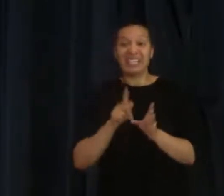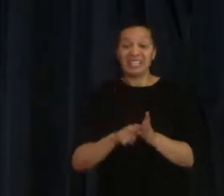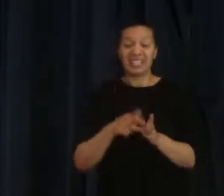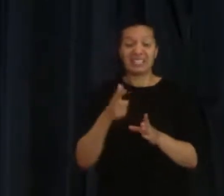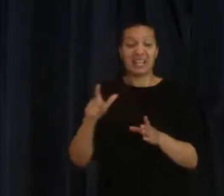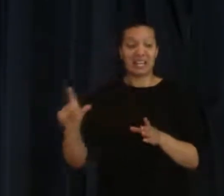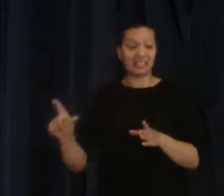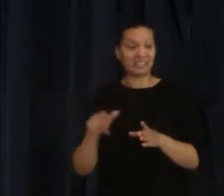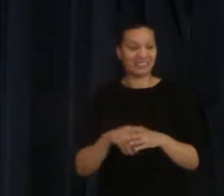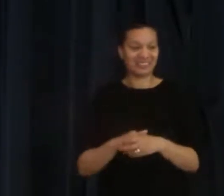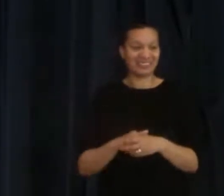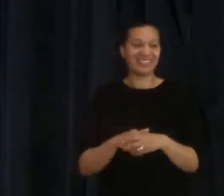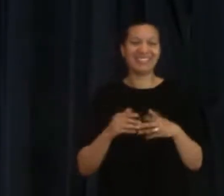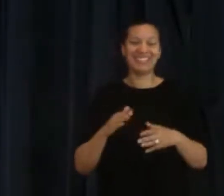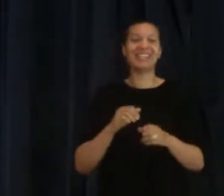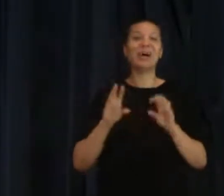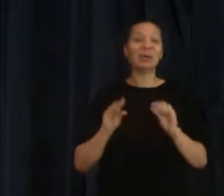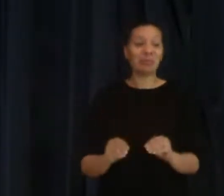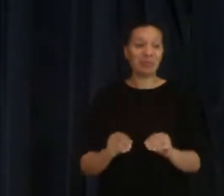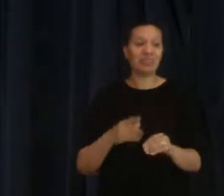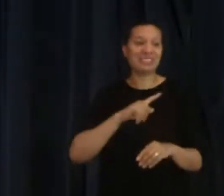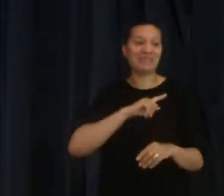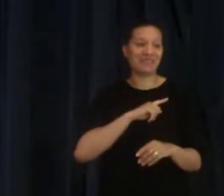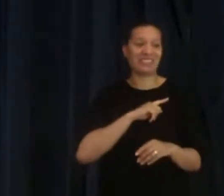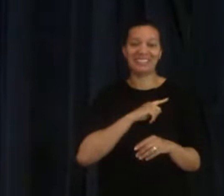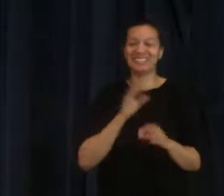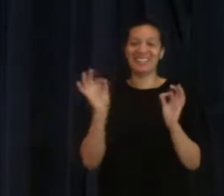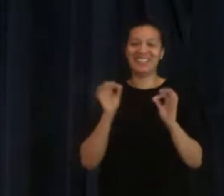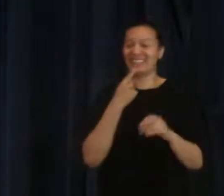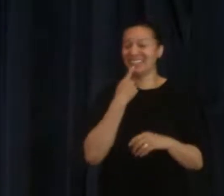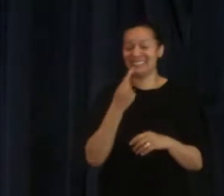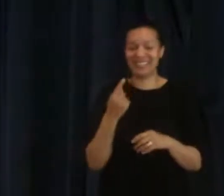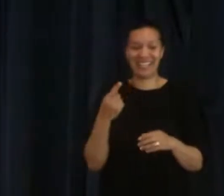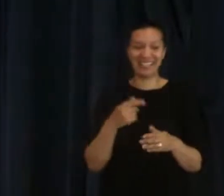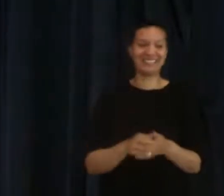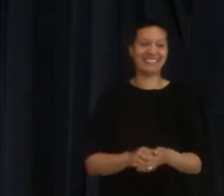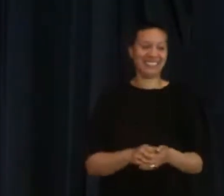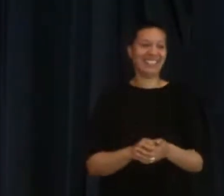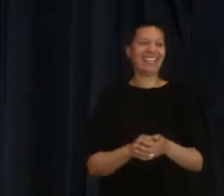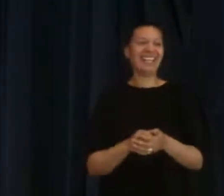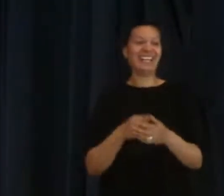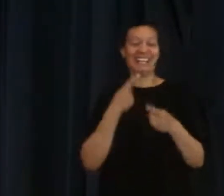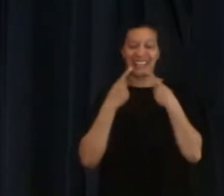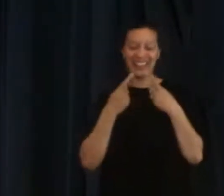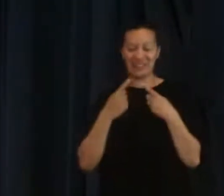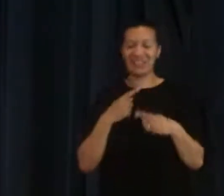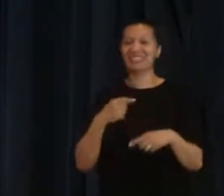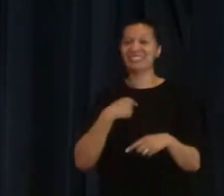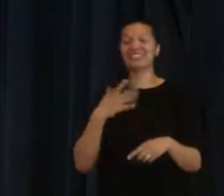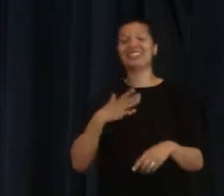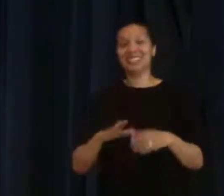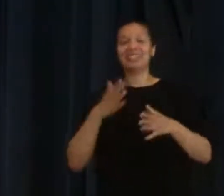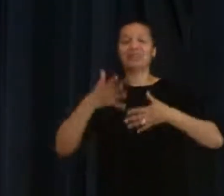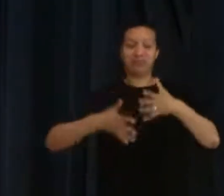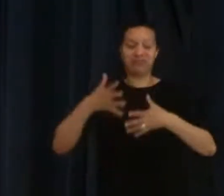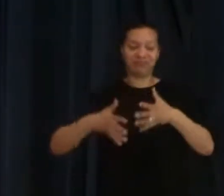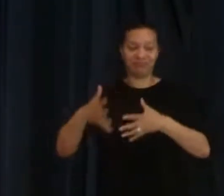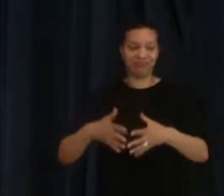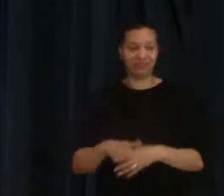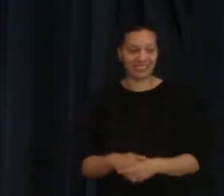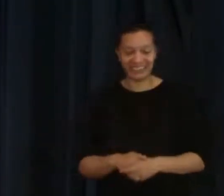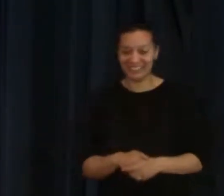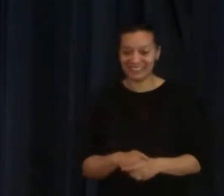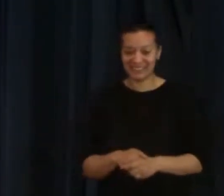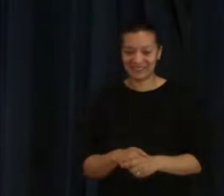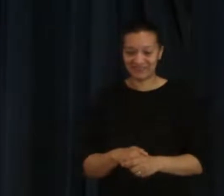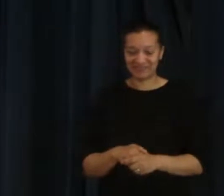I'm just pausing because I feel sorry for Charlotte because none of what I've just said is in my notes. So she's having to go as